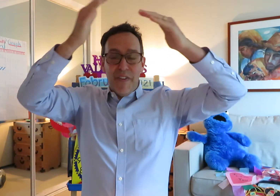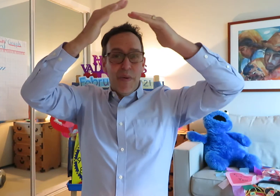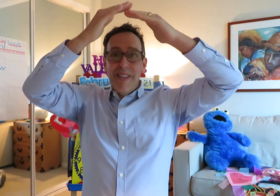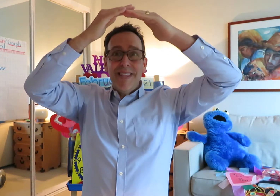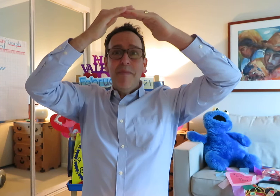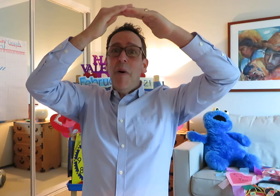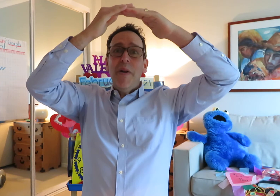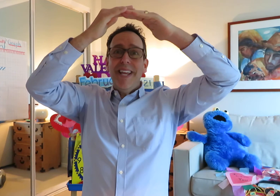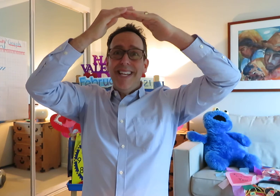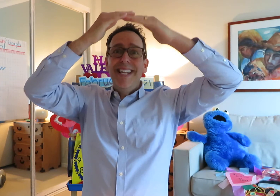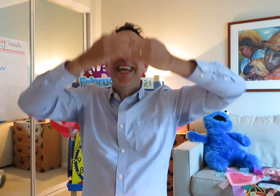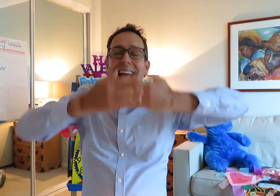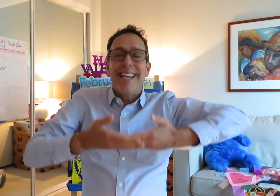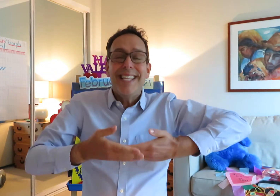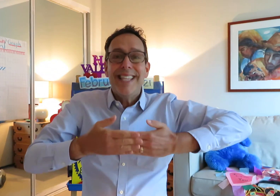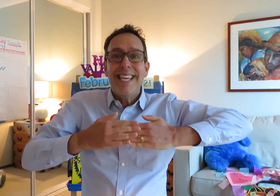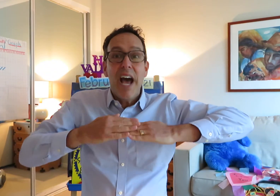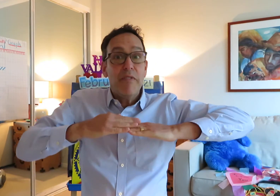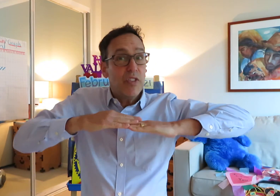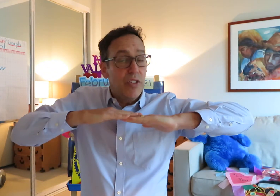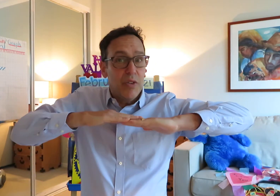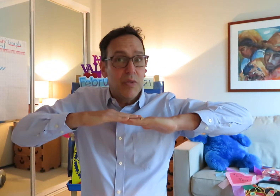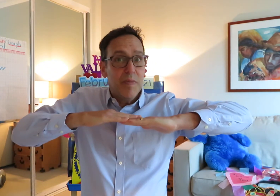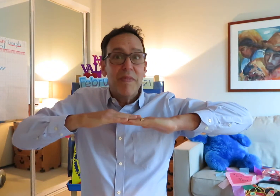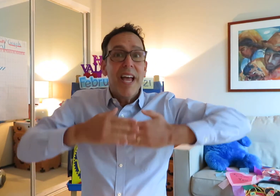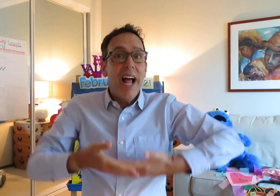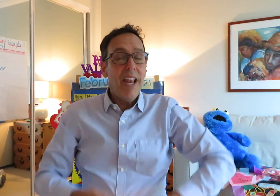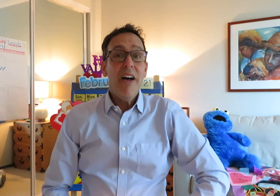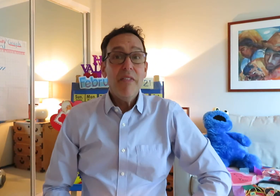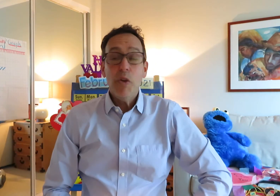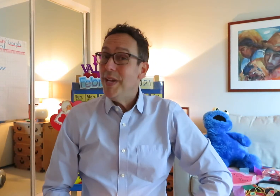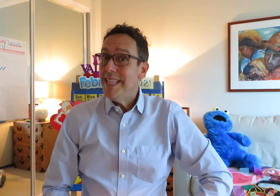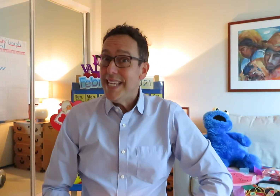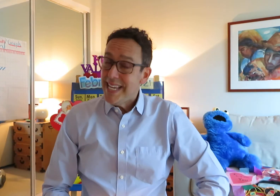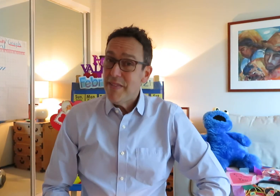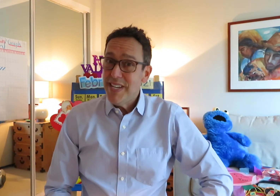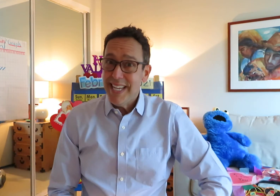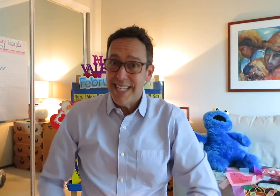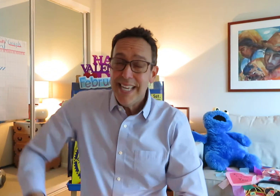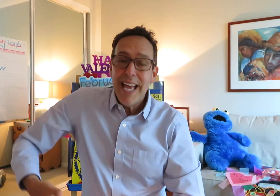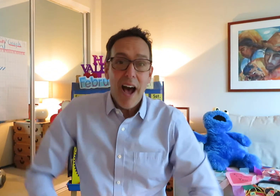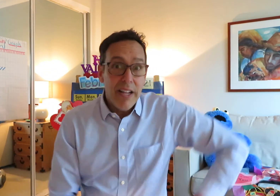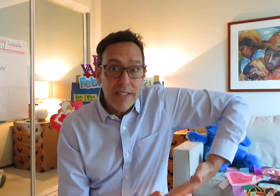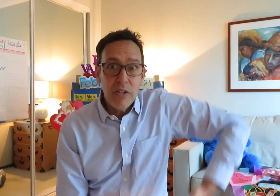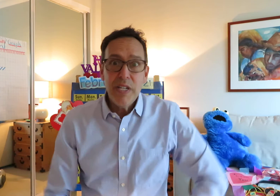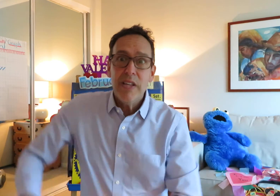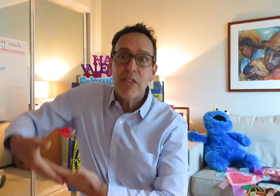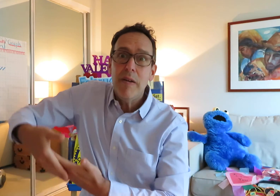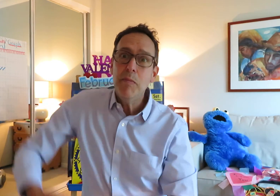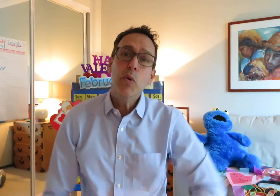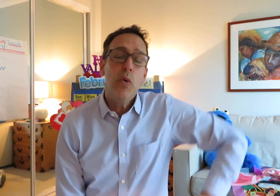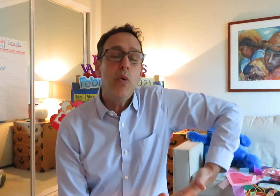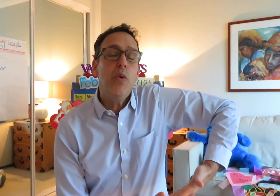you in the morning and in the afternoon. I love you in the evening underneath the moon.